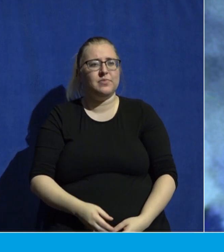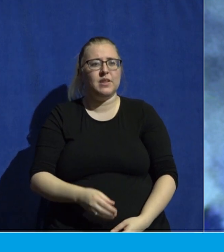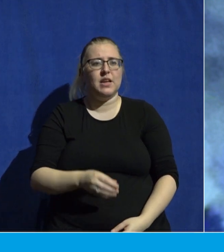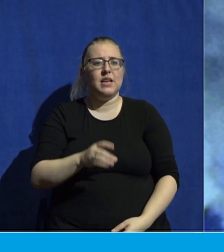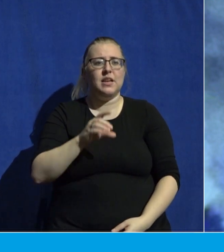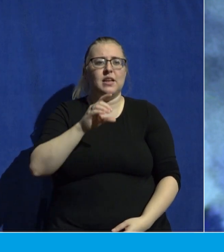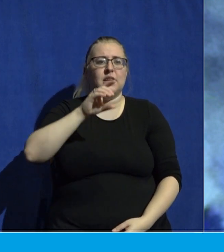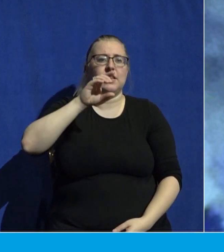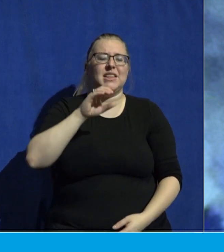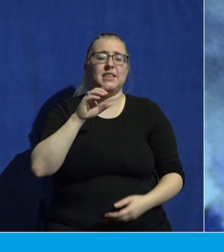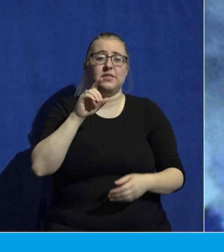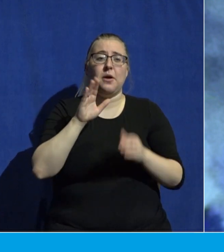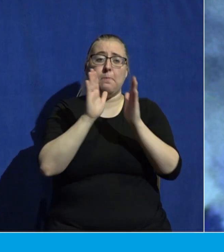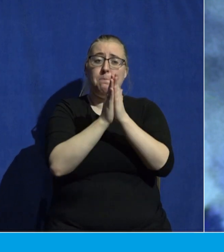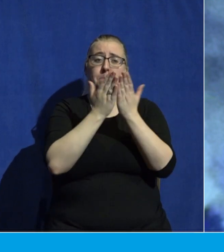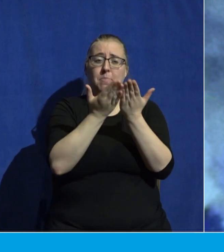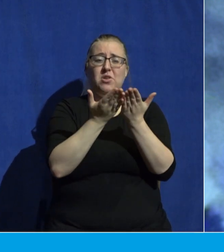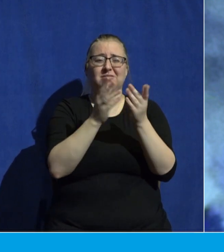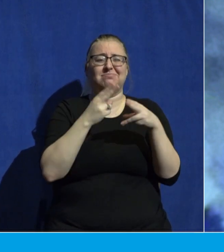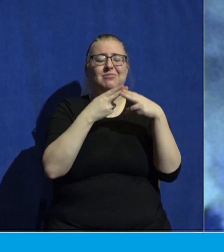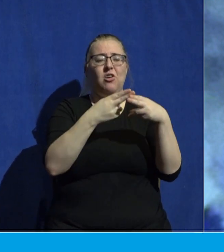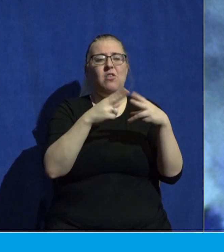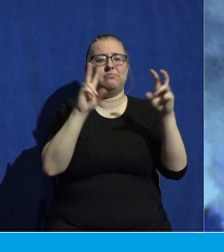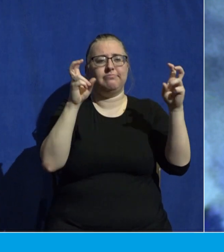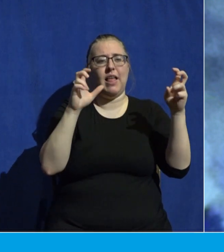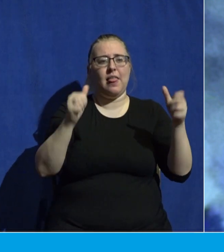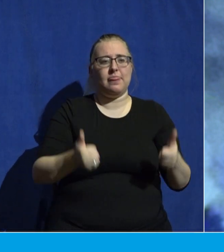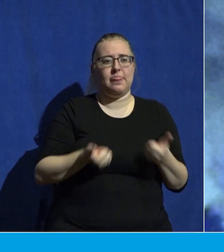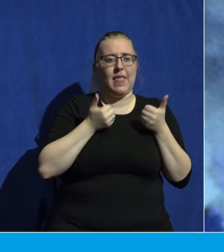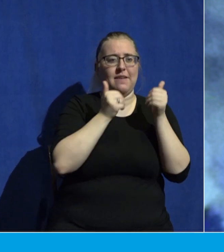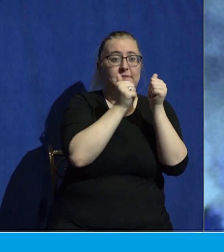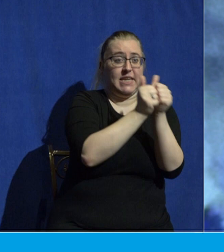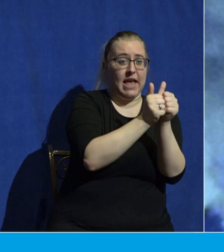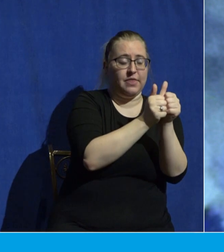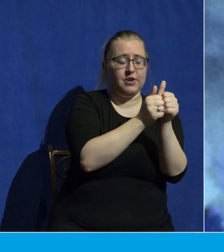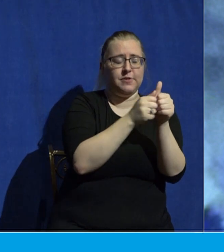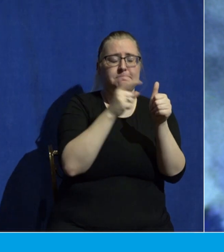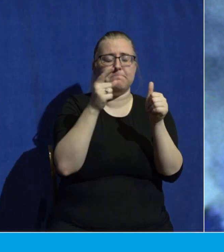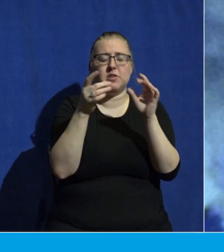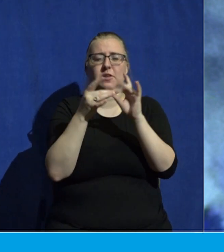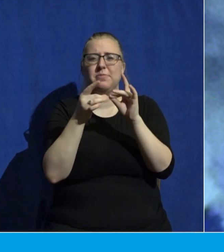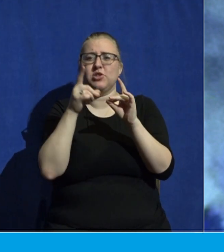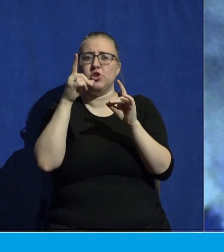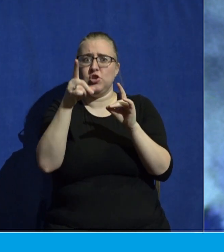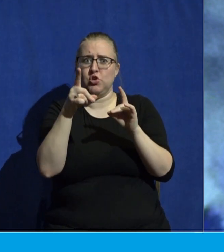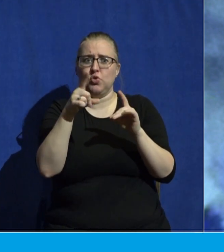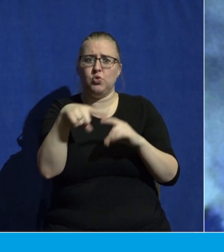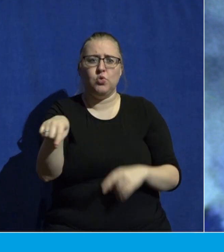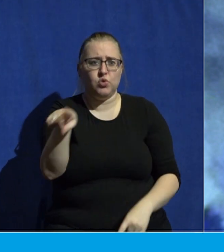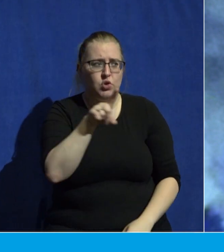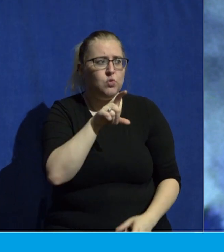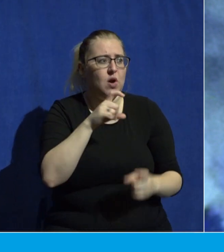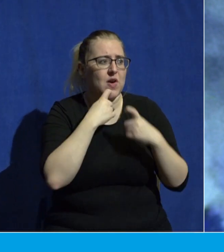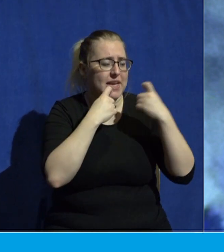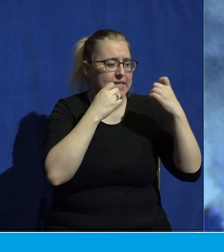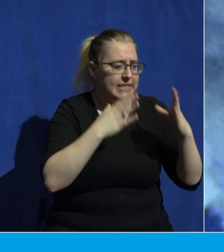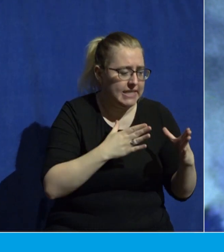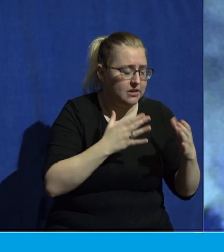excellent book, Life Together, he says, you are a sinner, a great desperate sinner. Now come as the sinner that you are